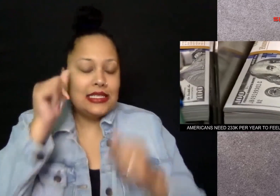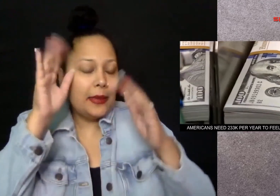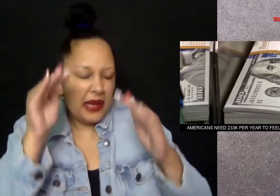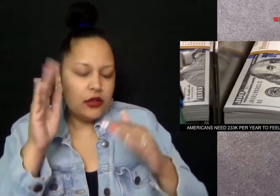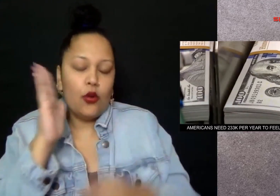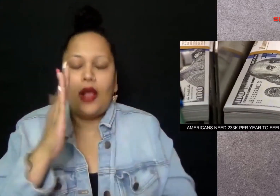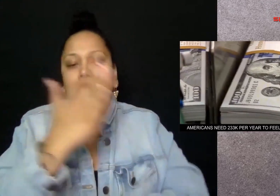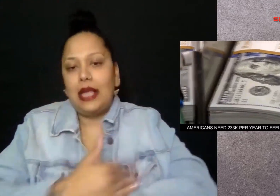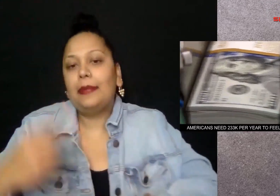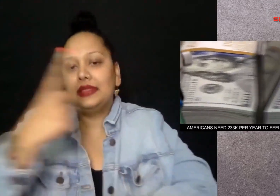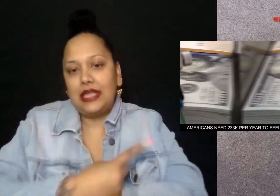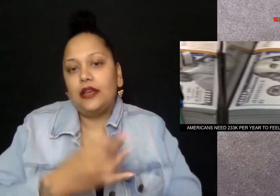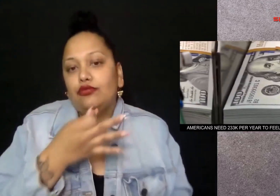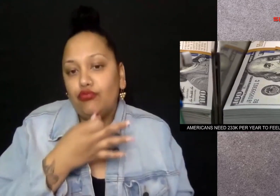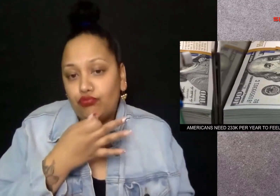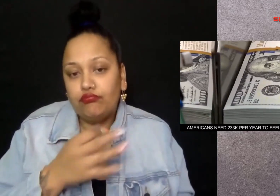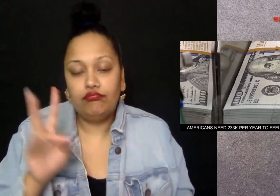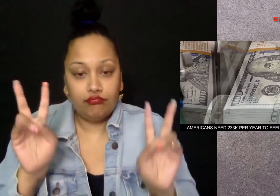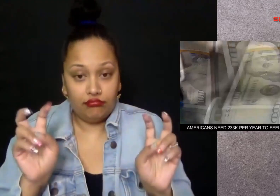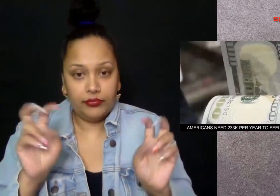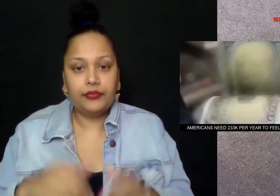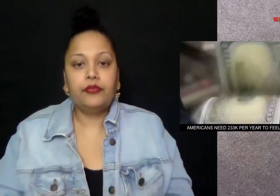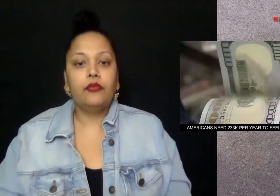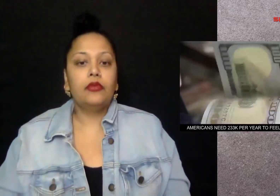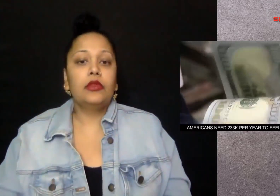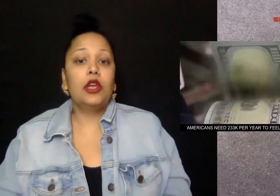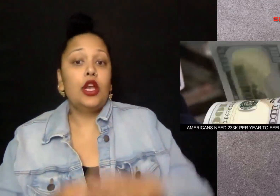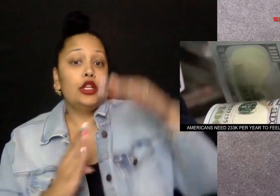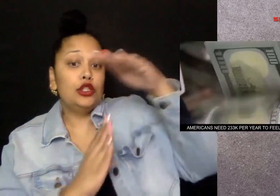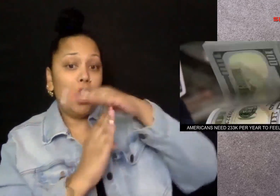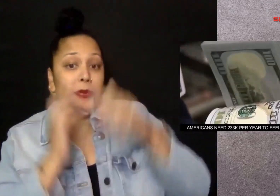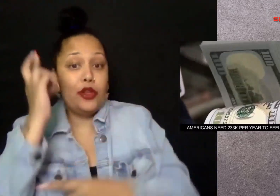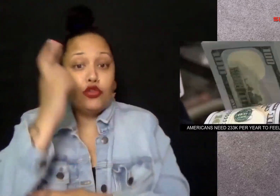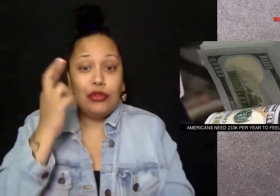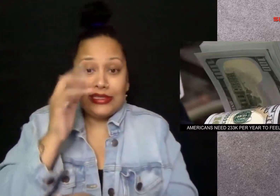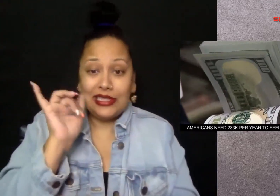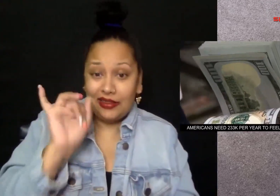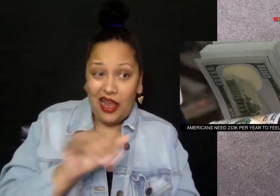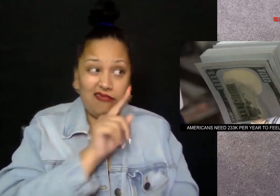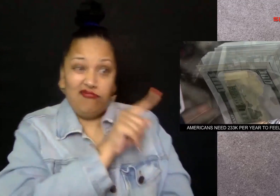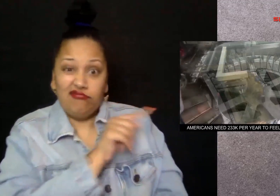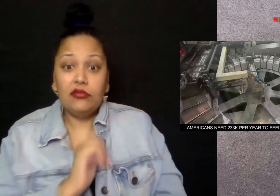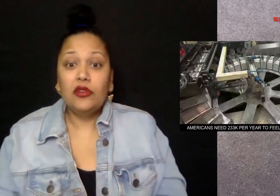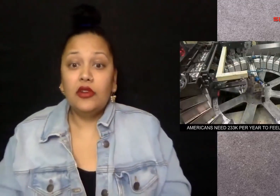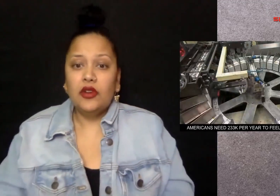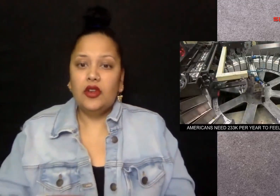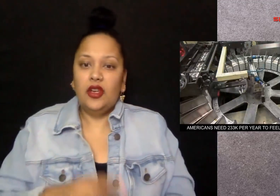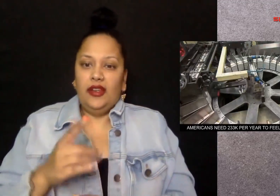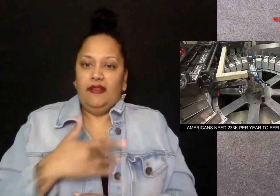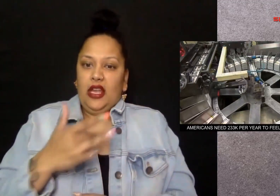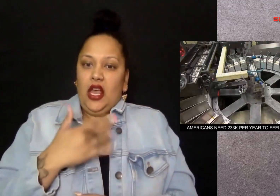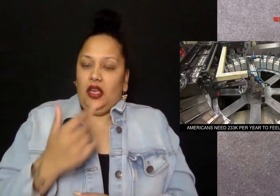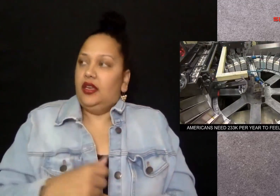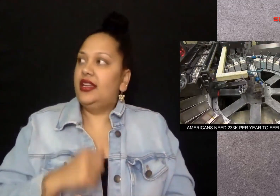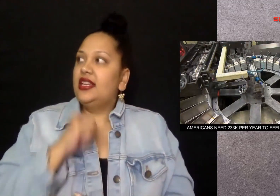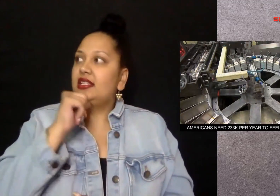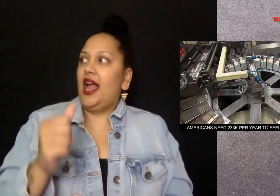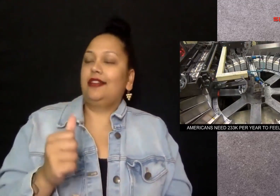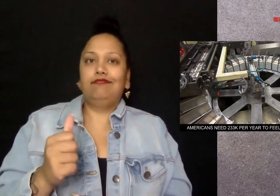said they expect to someday the top reason cited for not feeling secure today